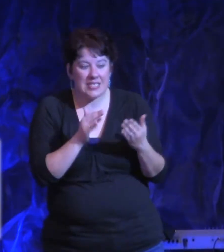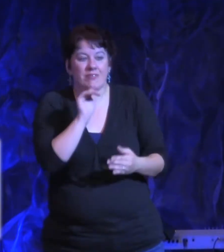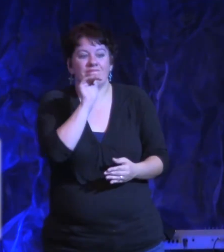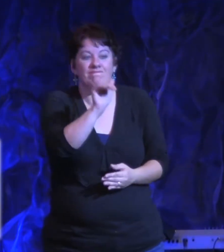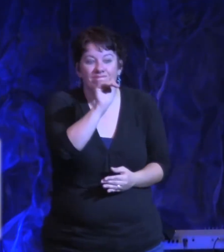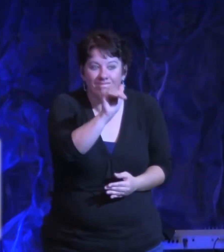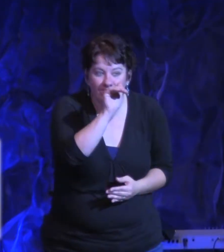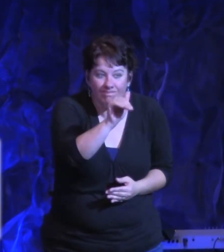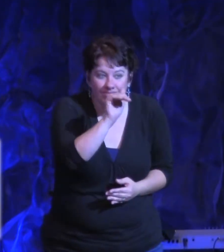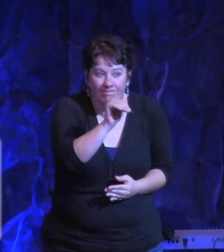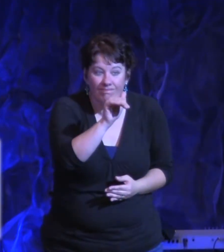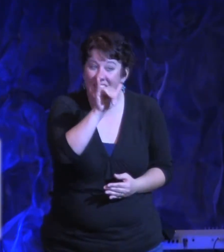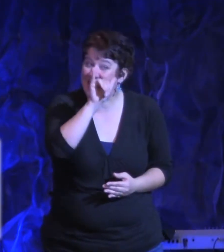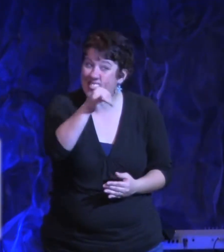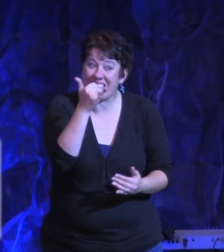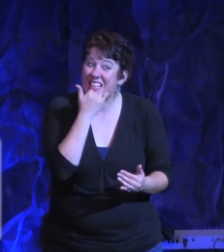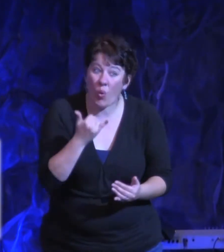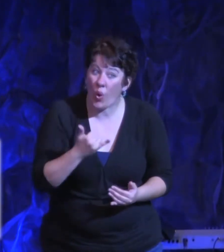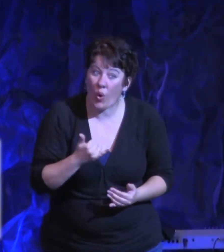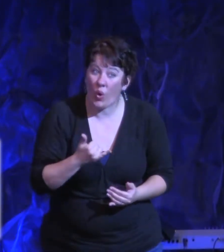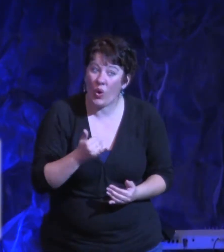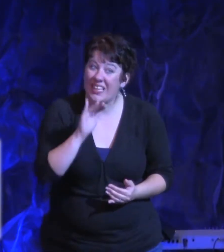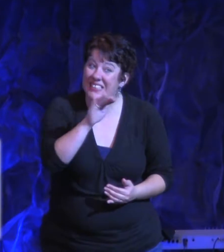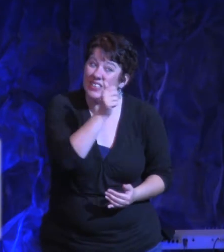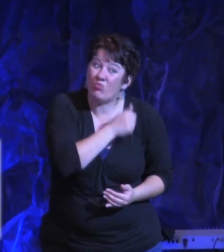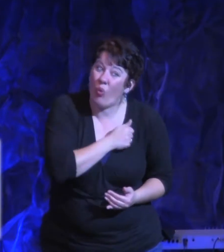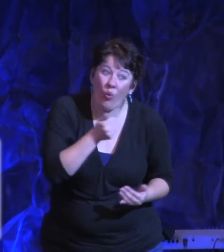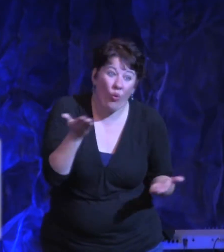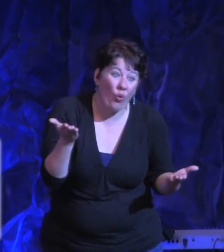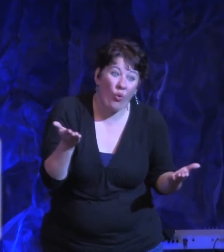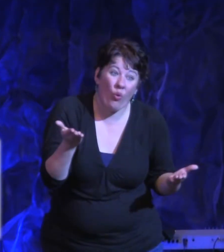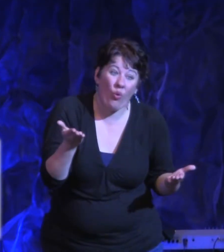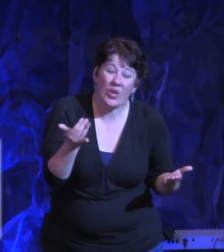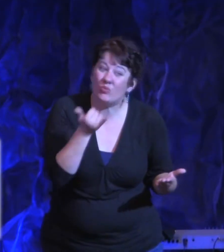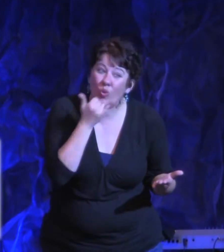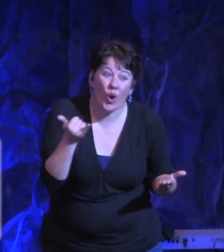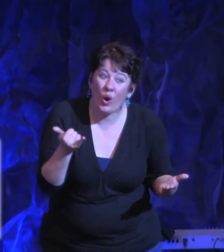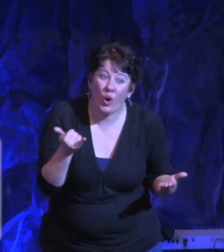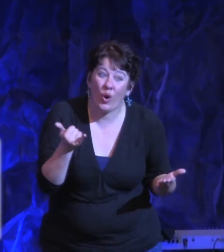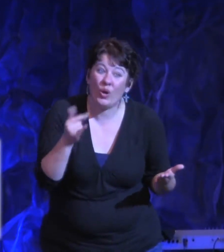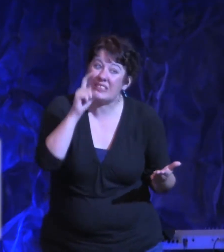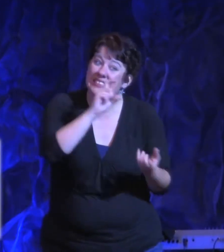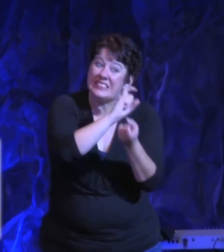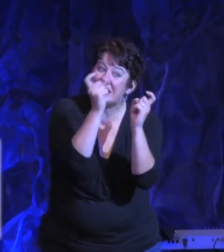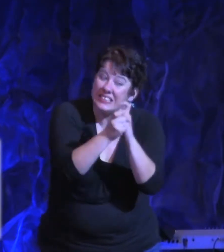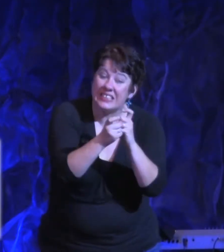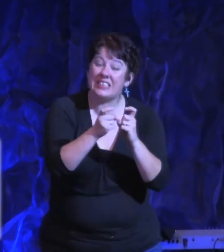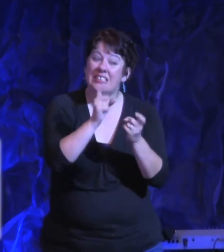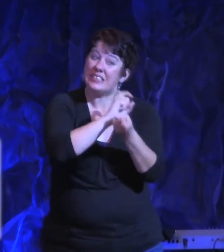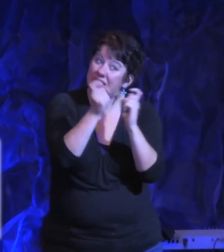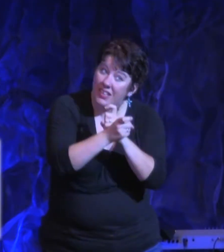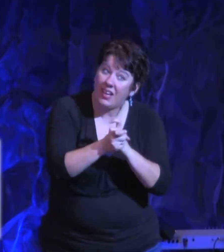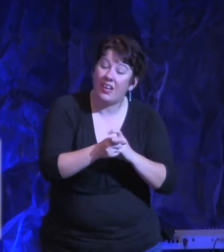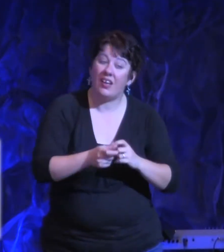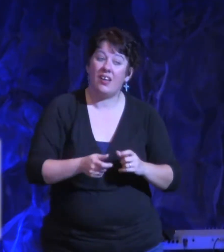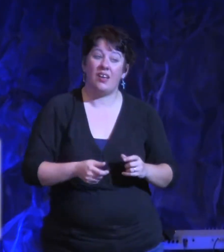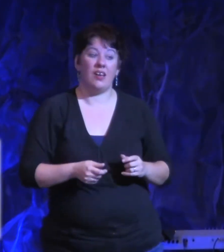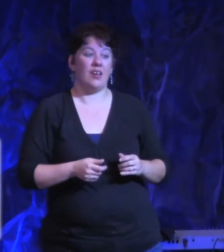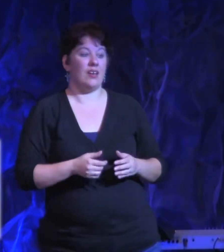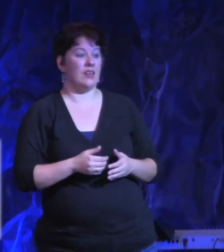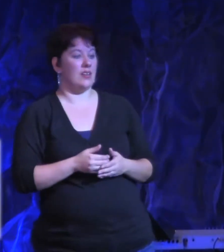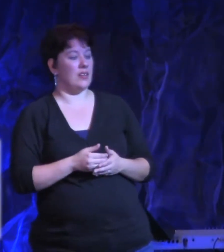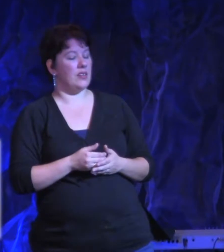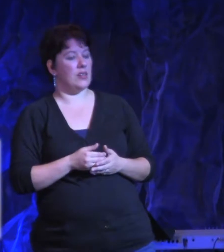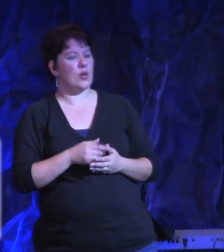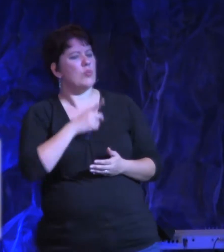heart and say, wrong, wrong behavior, wrong attitude. Turn it around, get back on track. But